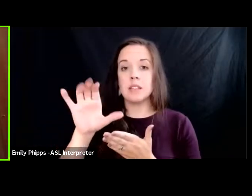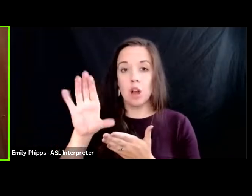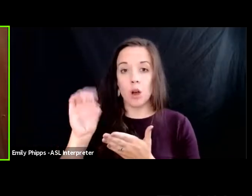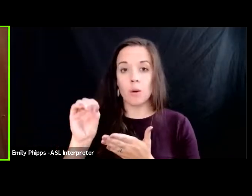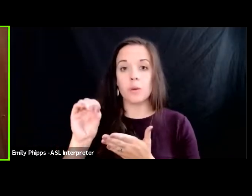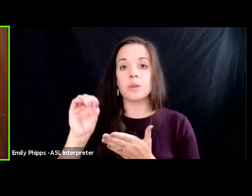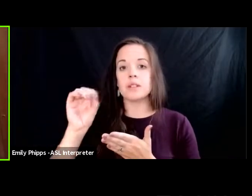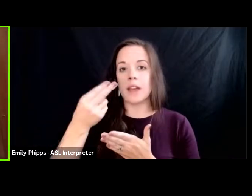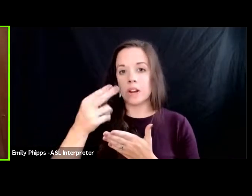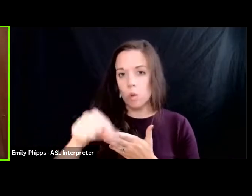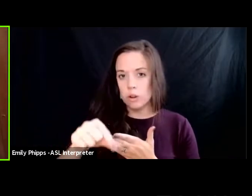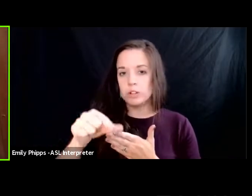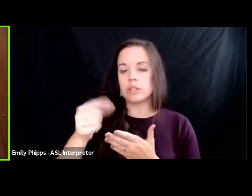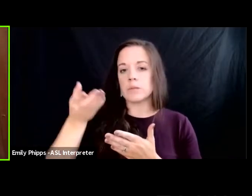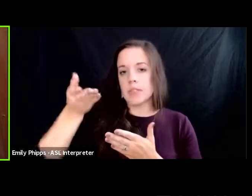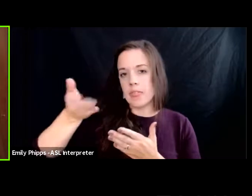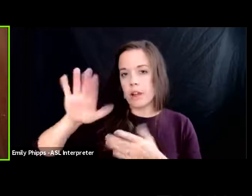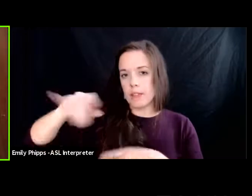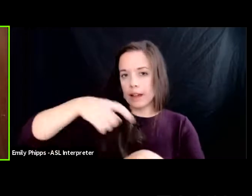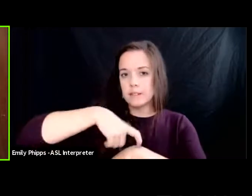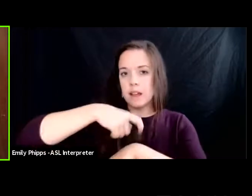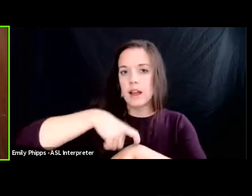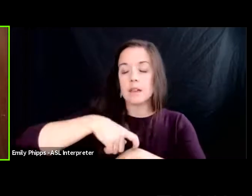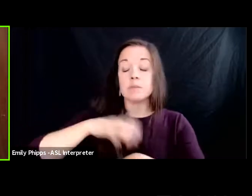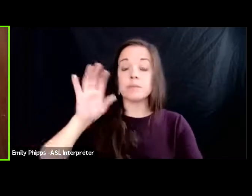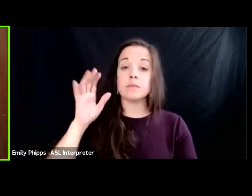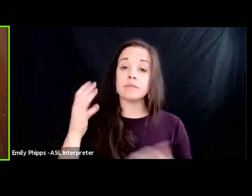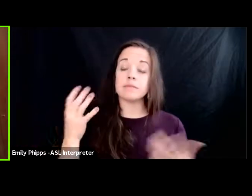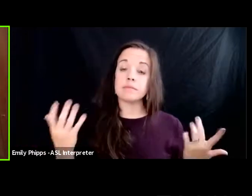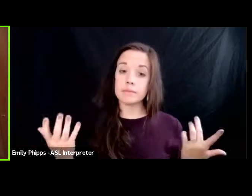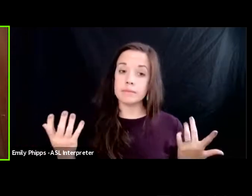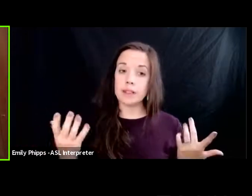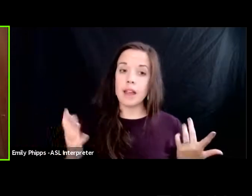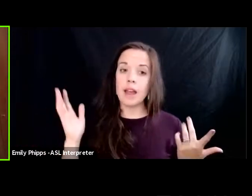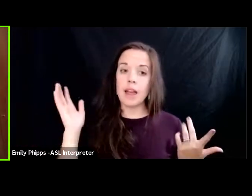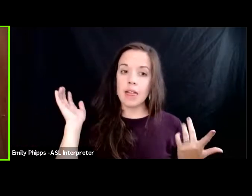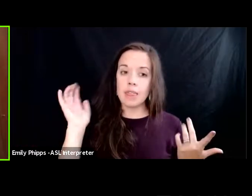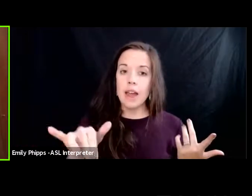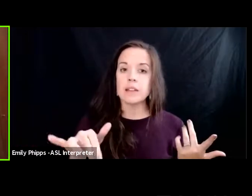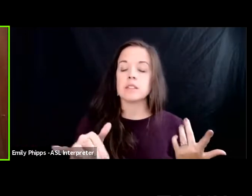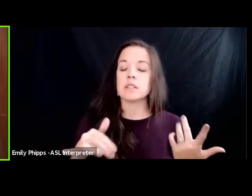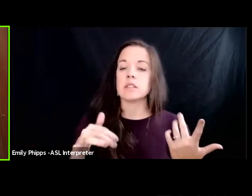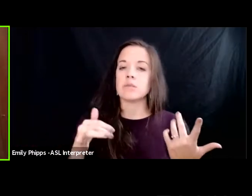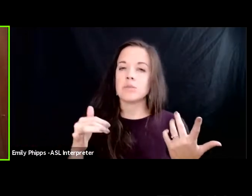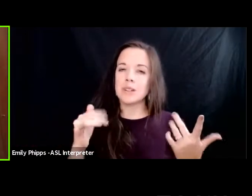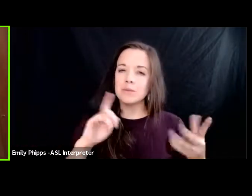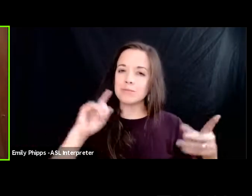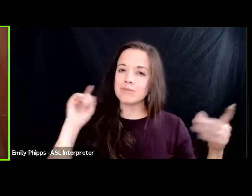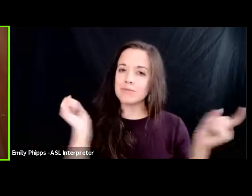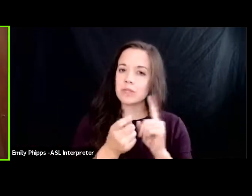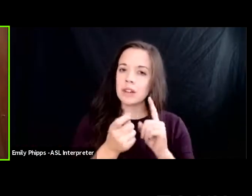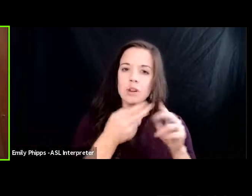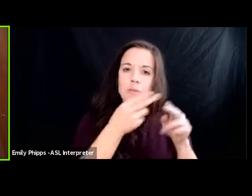at the time and this is where we go from a very cut and dry case of